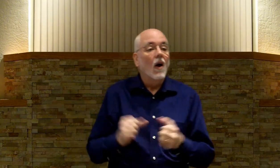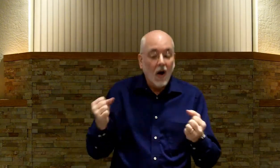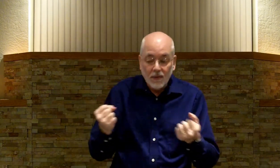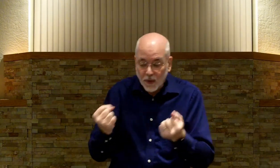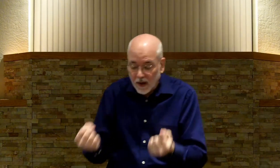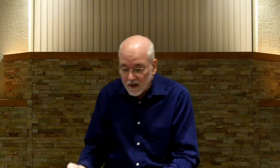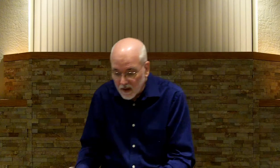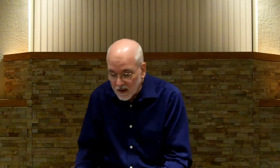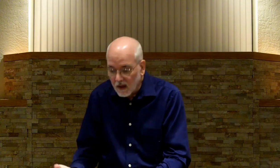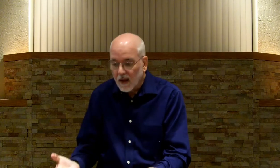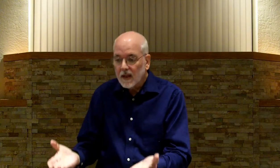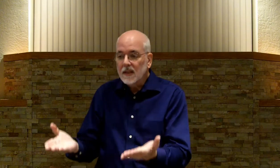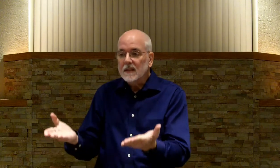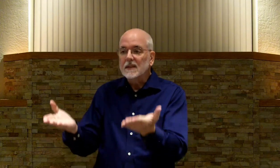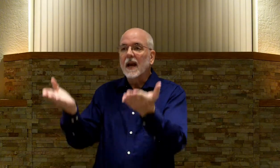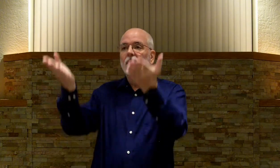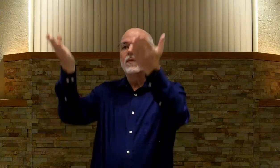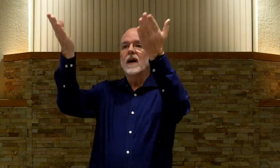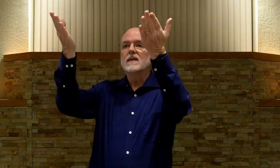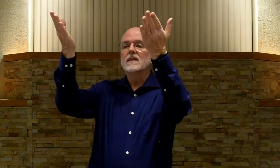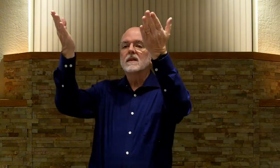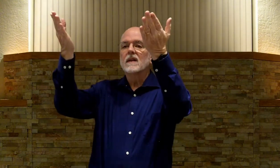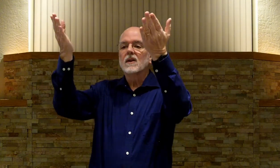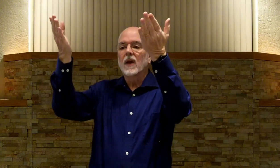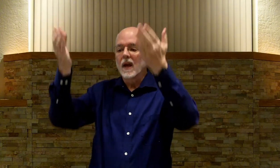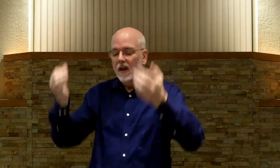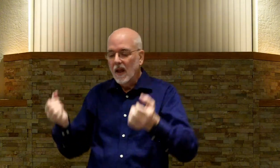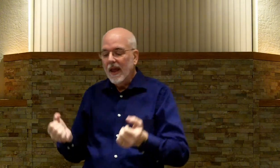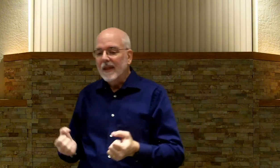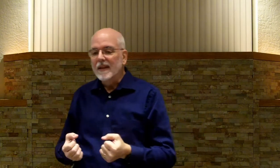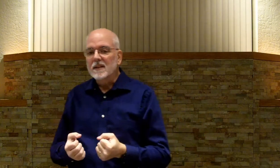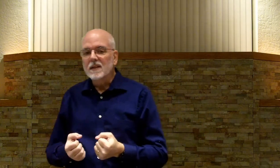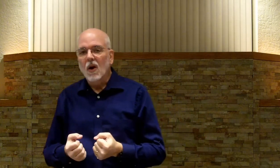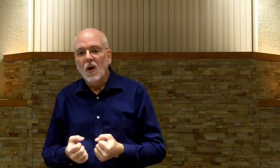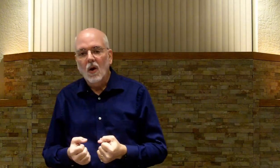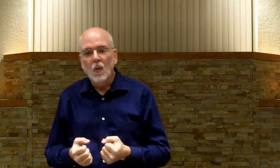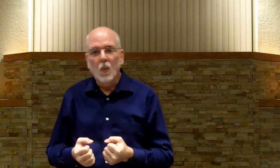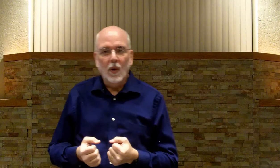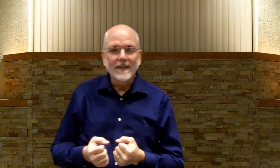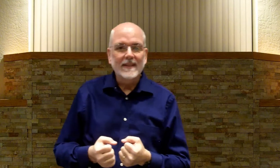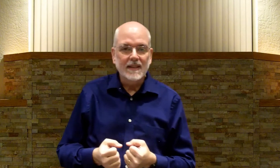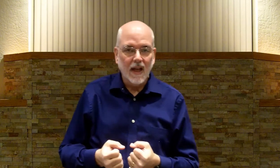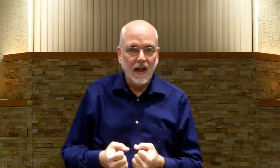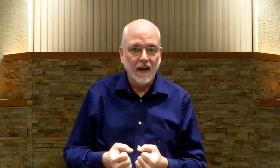Offering. Sacrifices. Okay? This is all one sign.